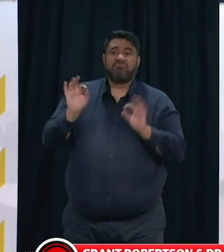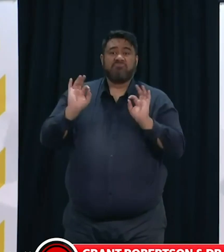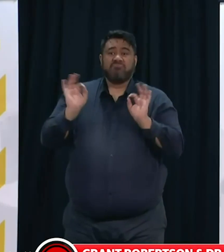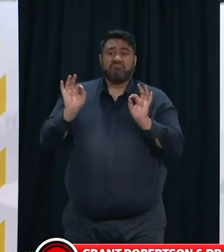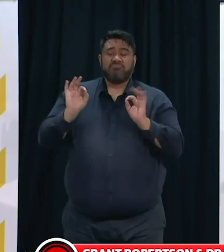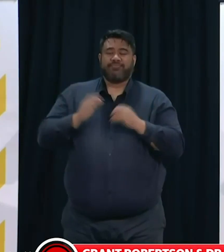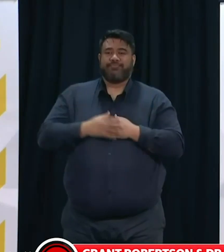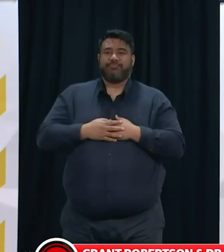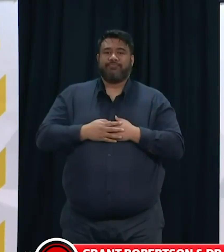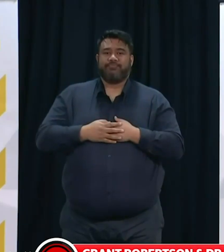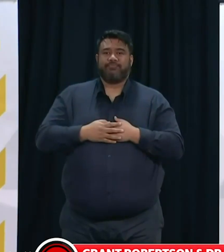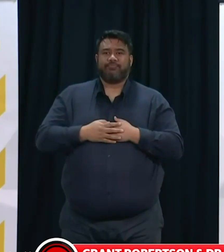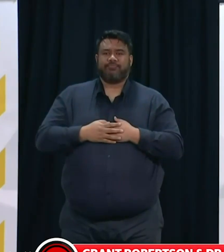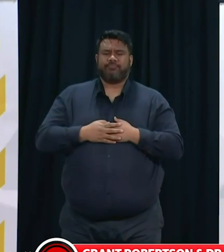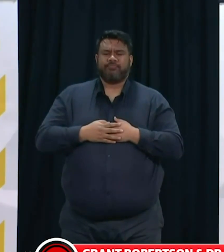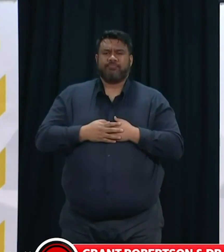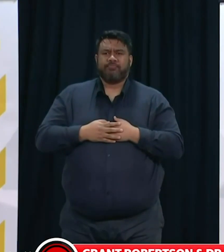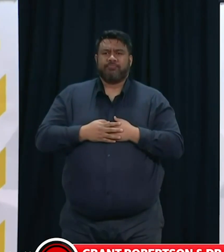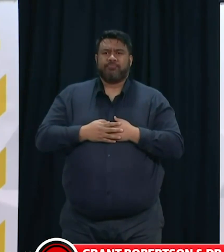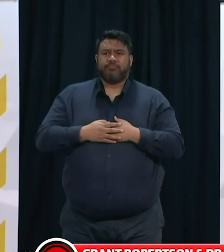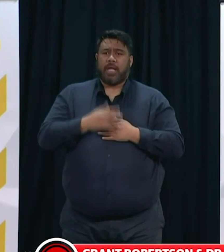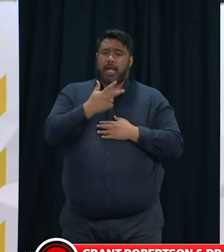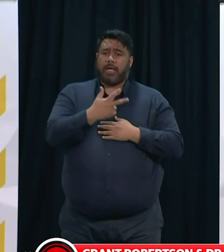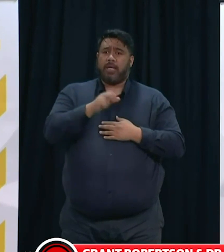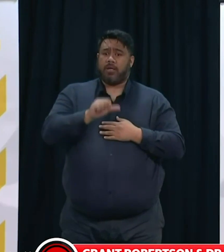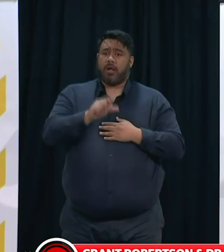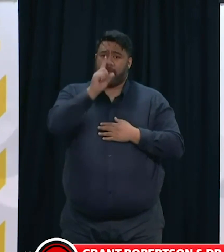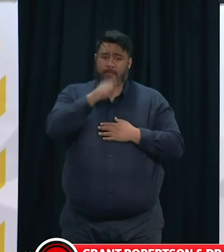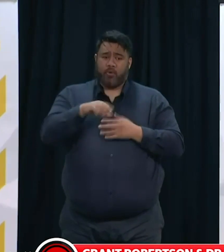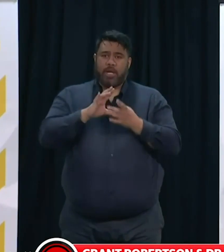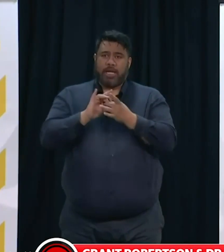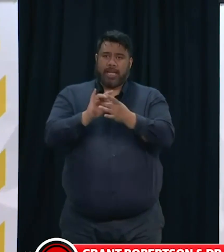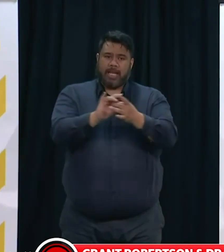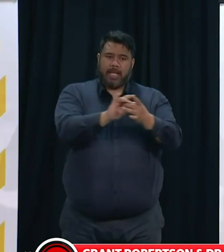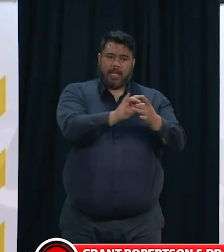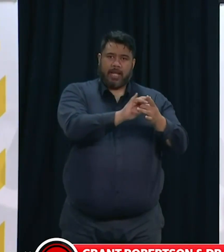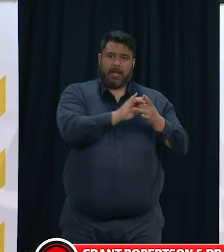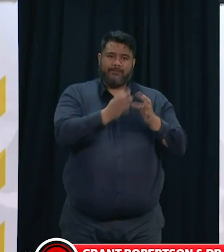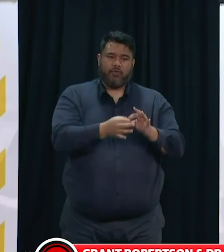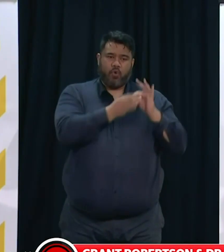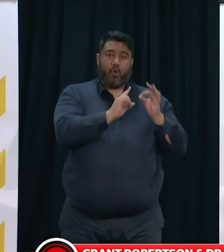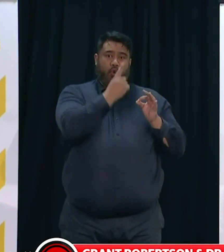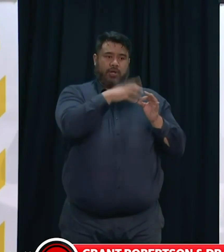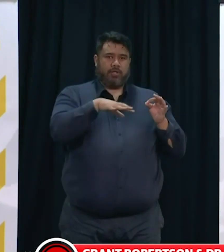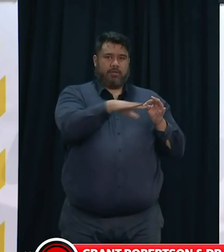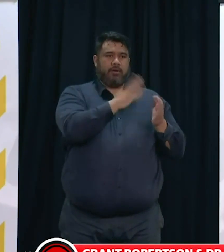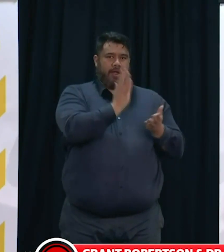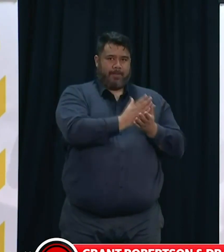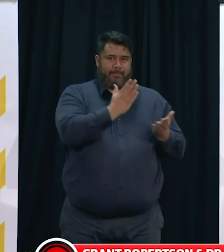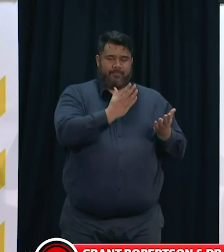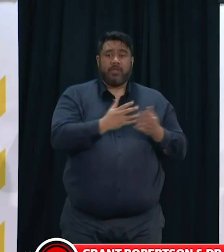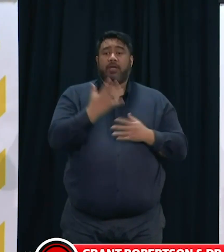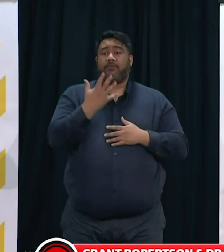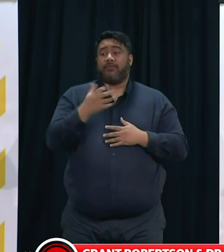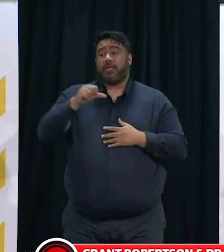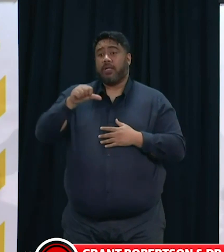89 have been epidemiologically linked so far to the Auckland outbreak. The remaining 59 are still to confirm